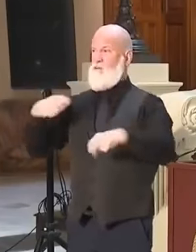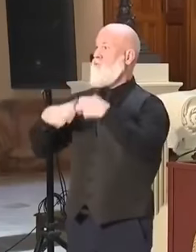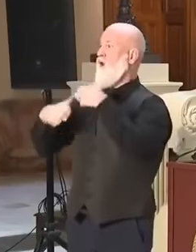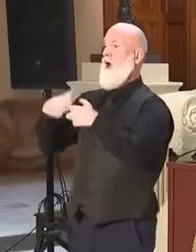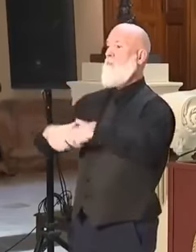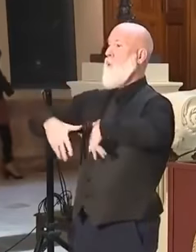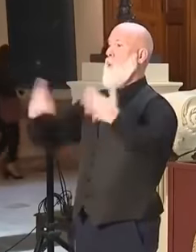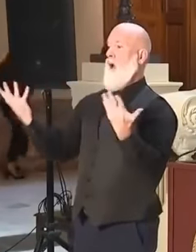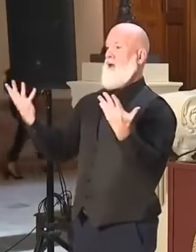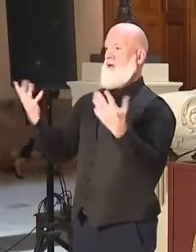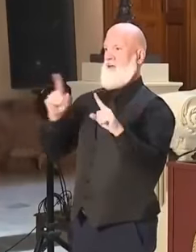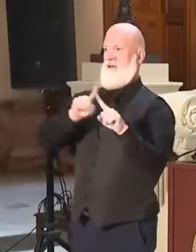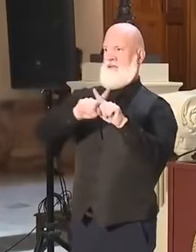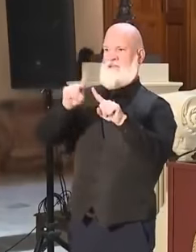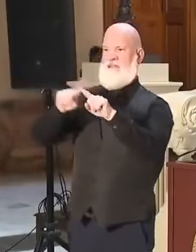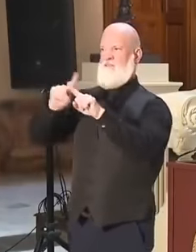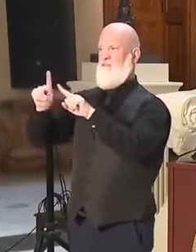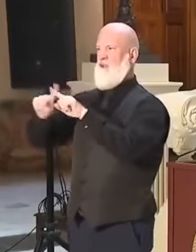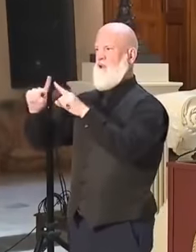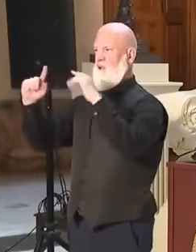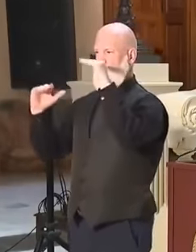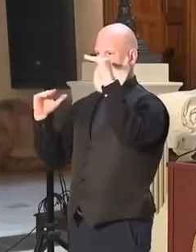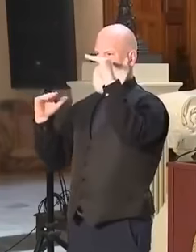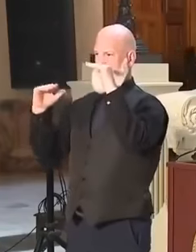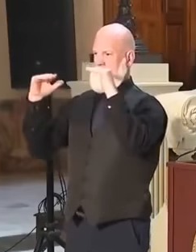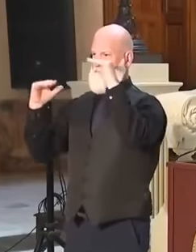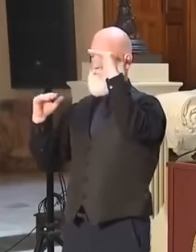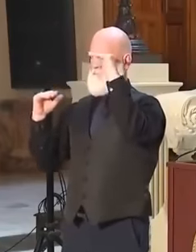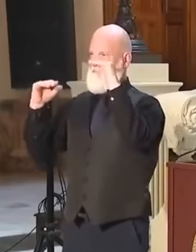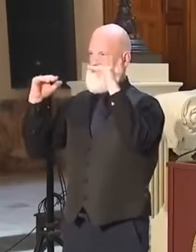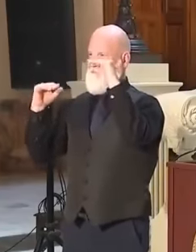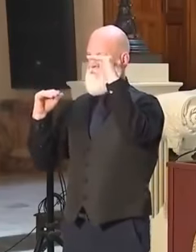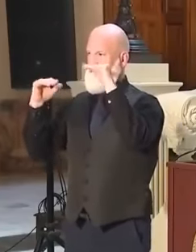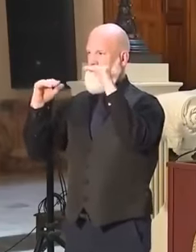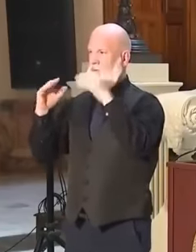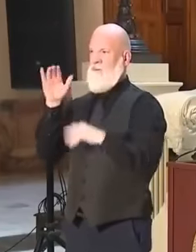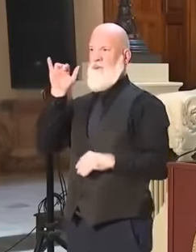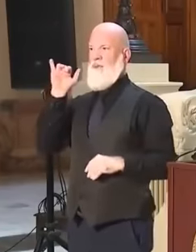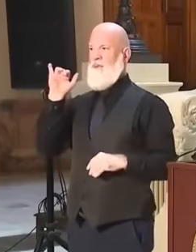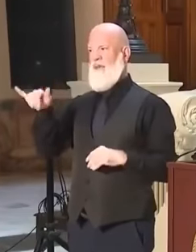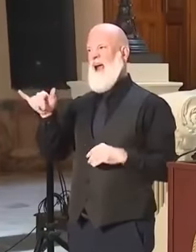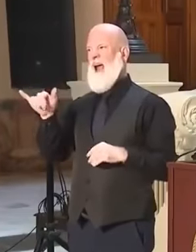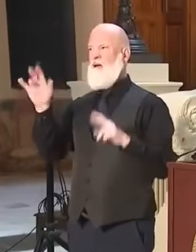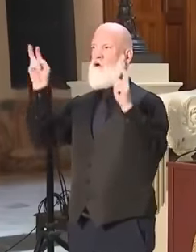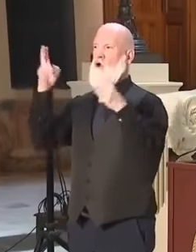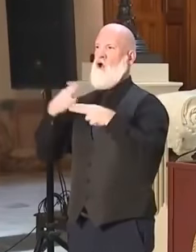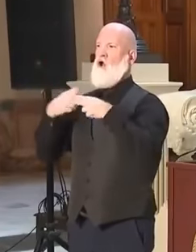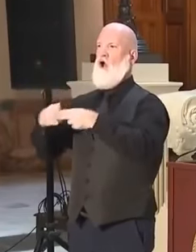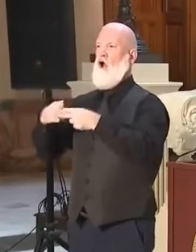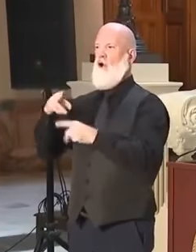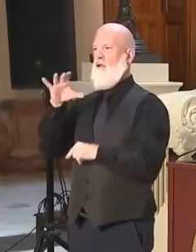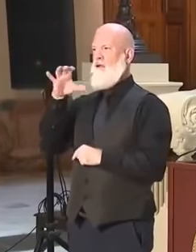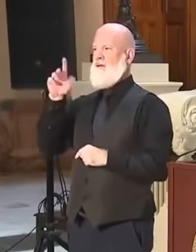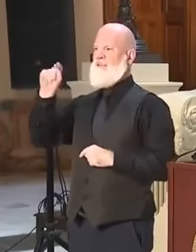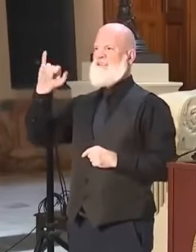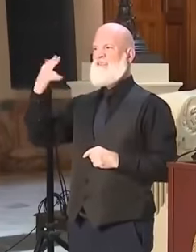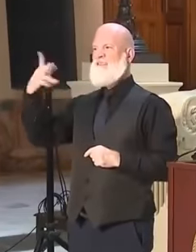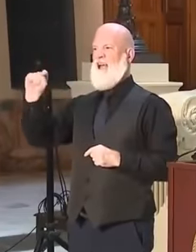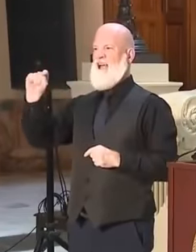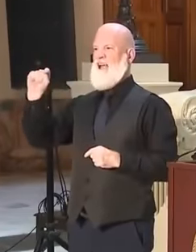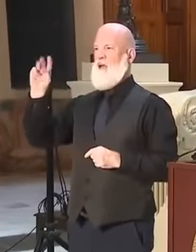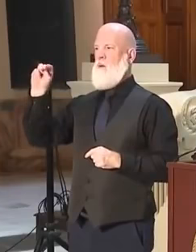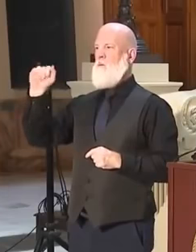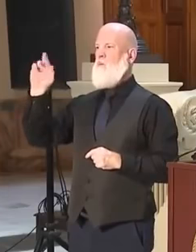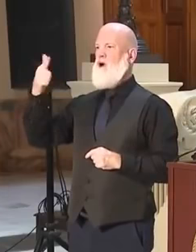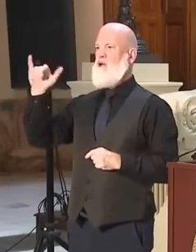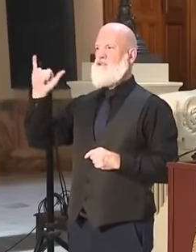the winner for the closest in the country at 0.2%. When the margins are this tight, every little thing matters. So this office will thoroughly investigate and